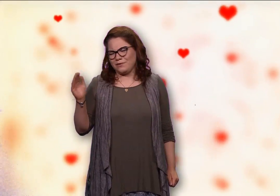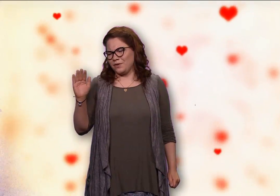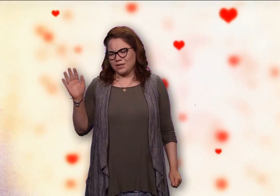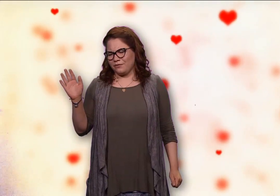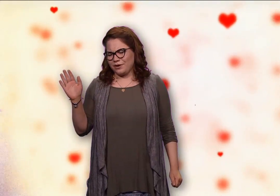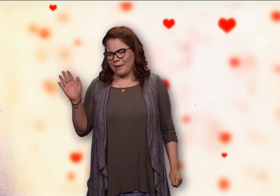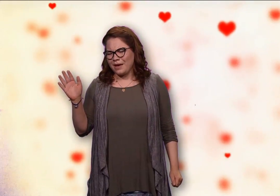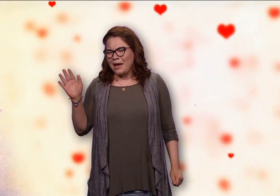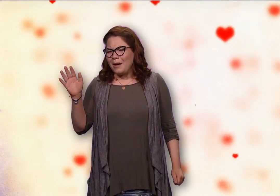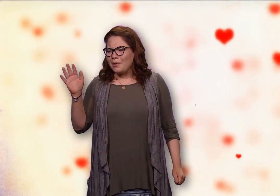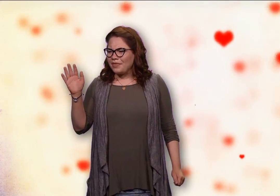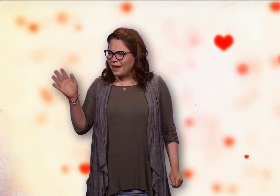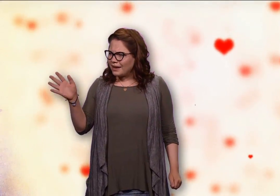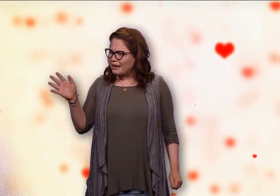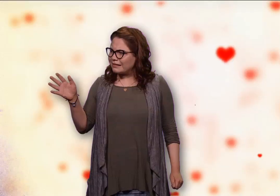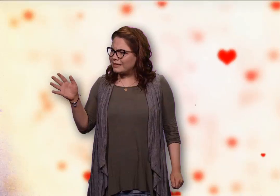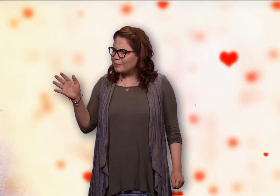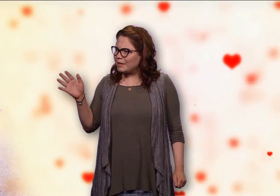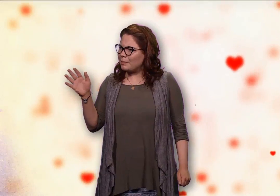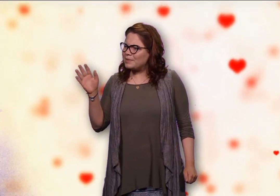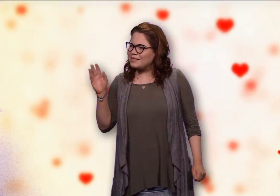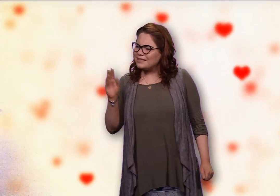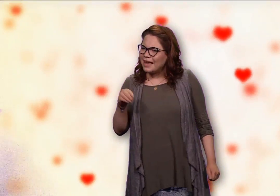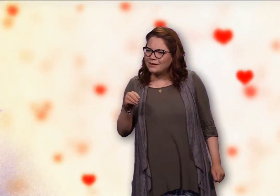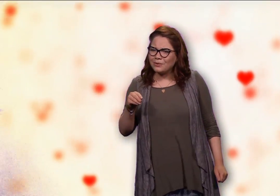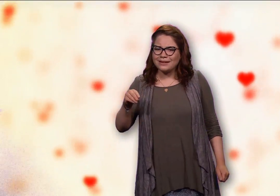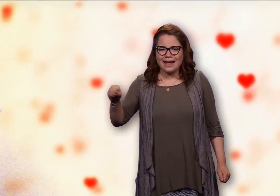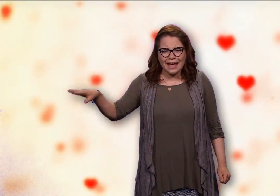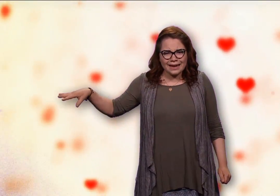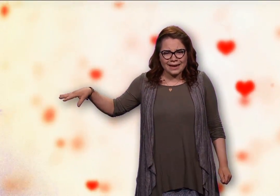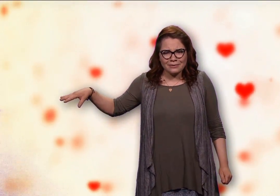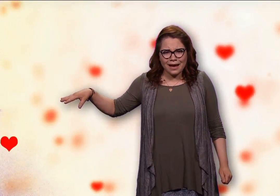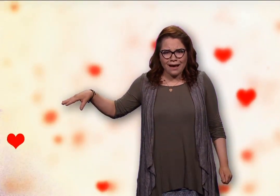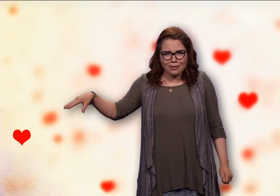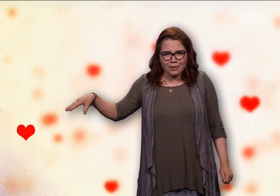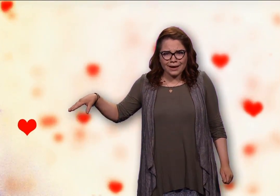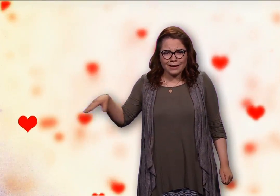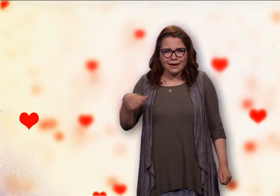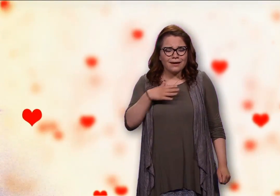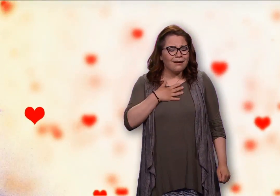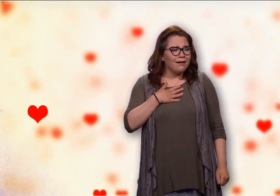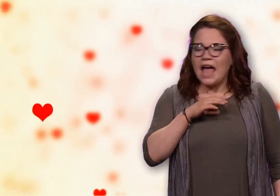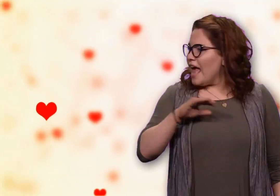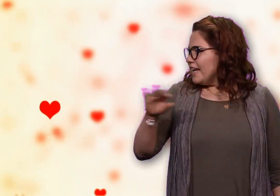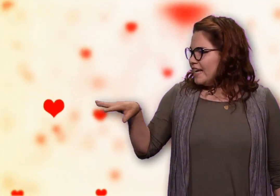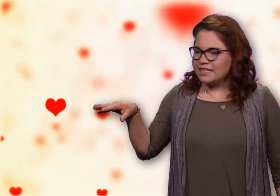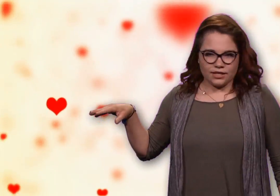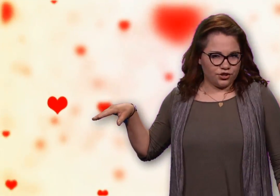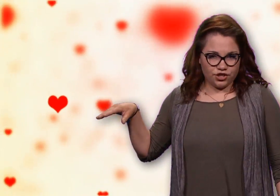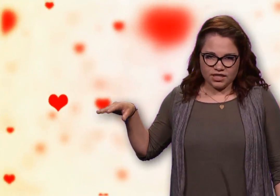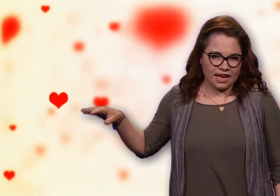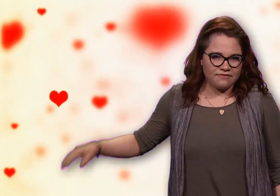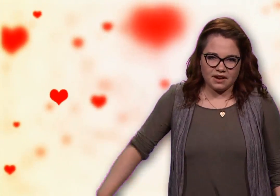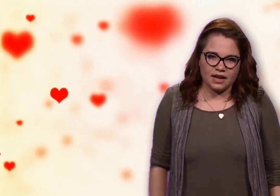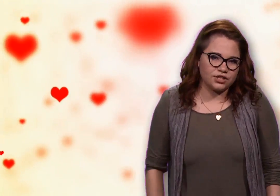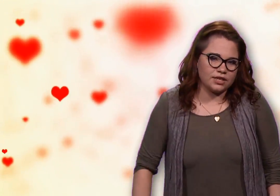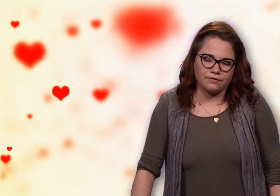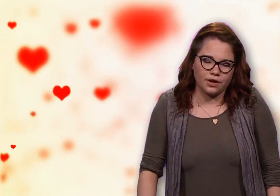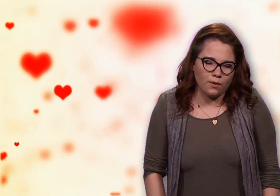confusing it for Nep. But then I got a little bit upset with Nan down the hallway. And he said, sure, she's that far gone. She'd never know